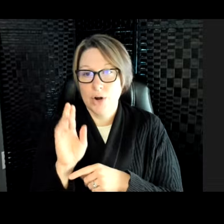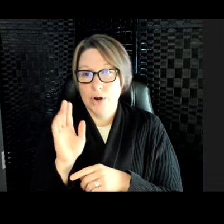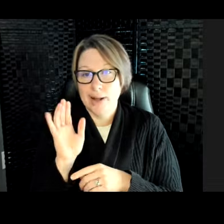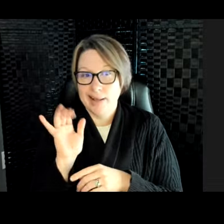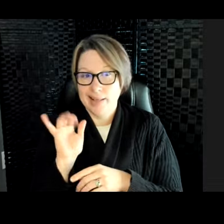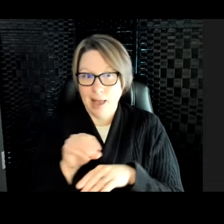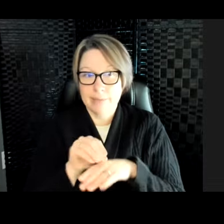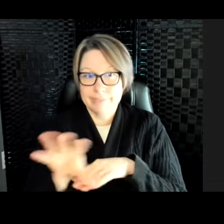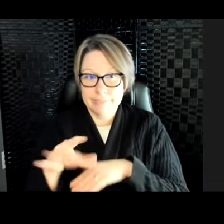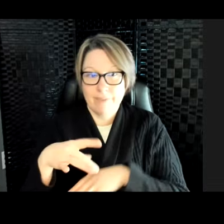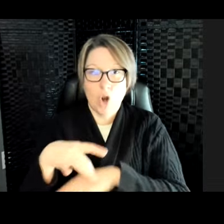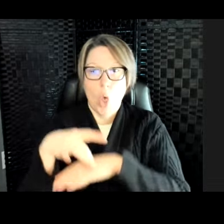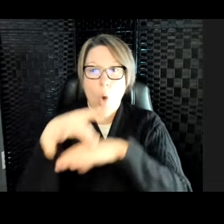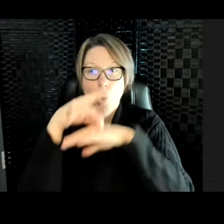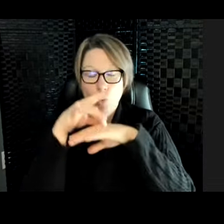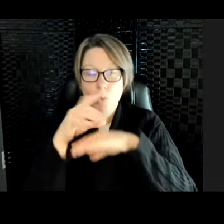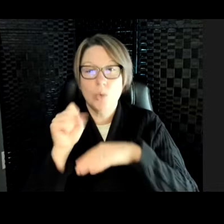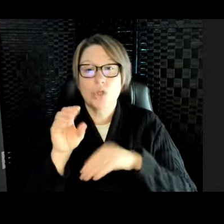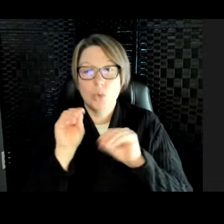weights on her, so that she is more balanced in the water.